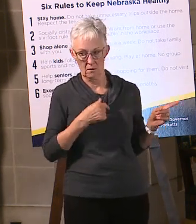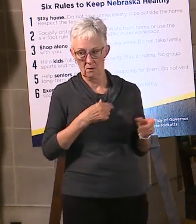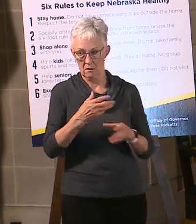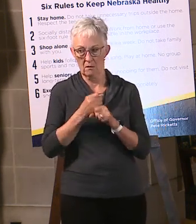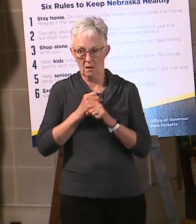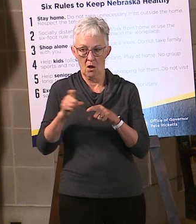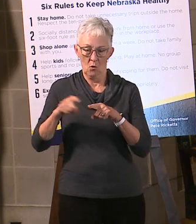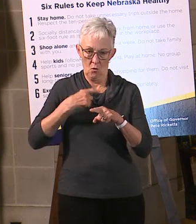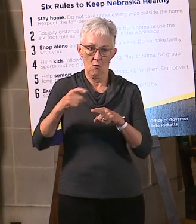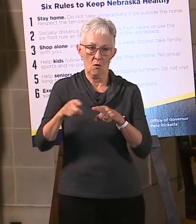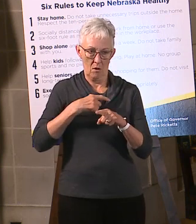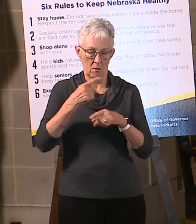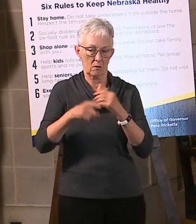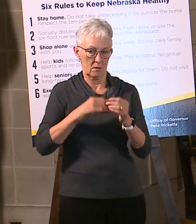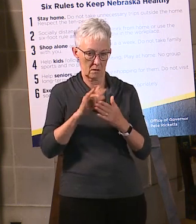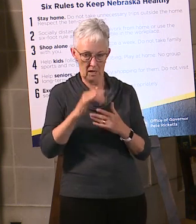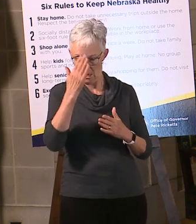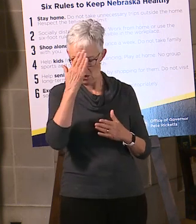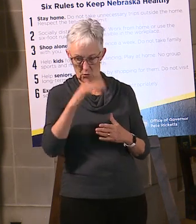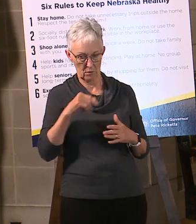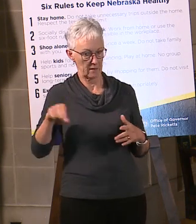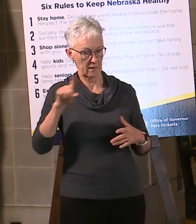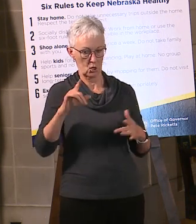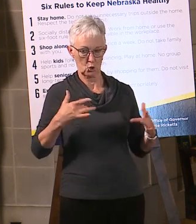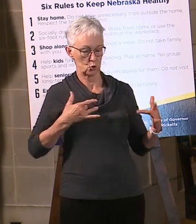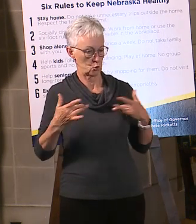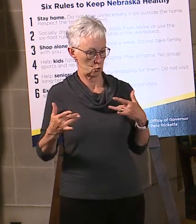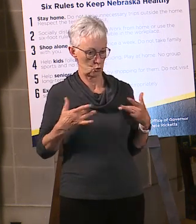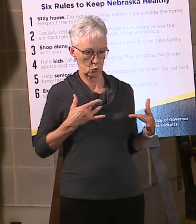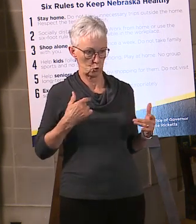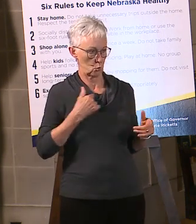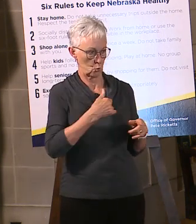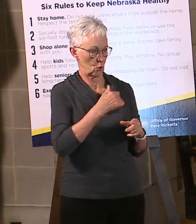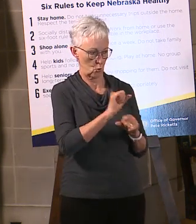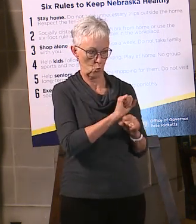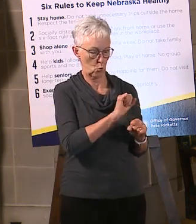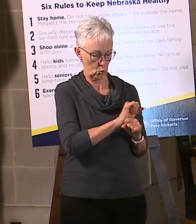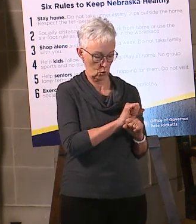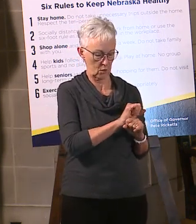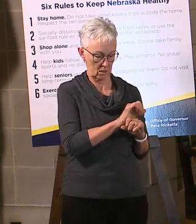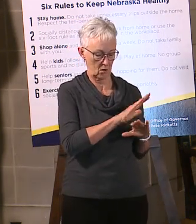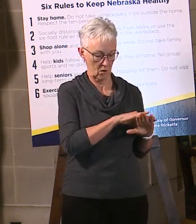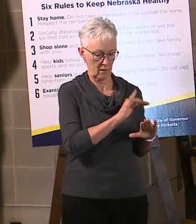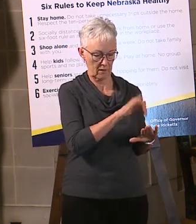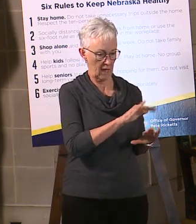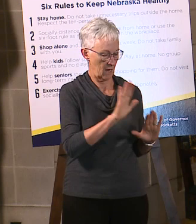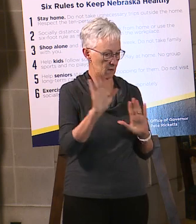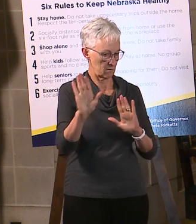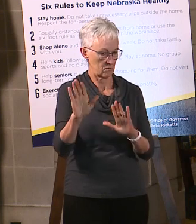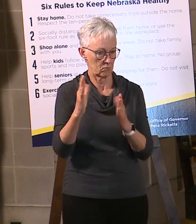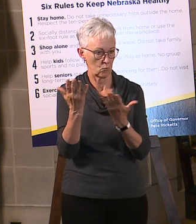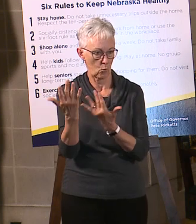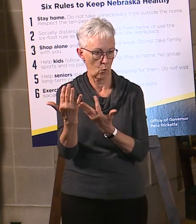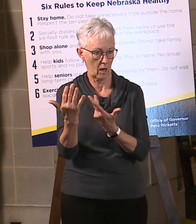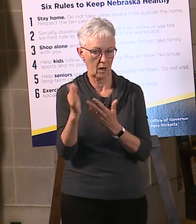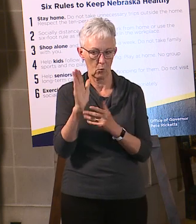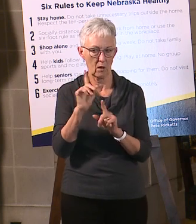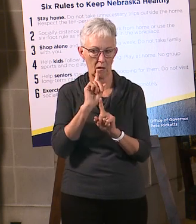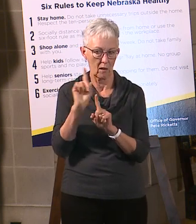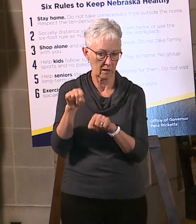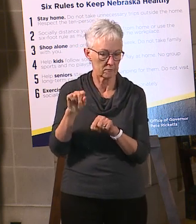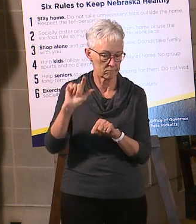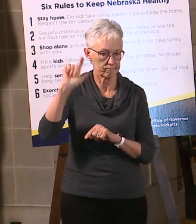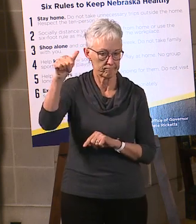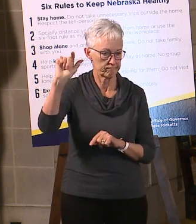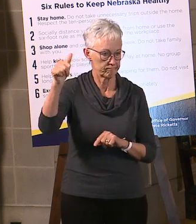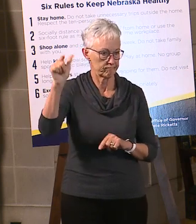and I know this is a concern for them. We are working on that, so I would say just stay tuned for it. We will have some more information